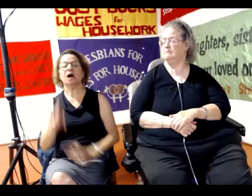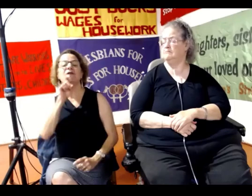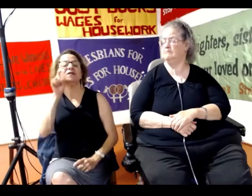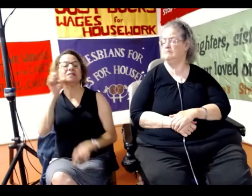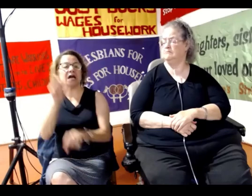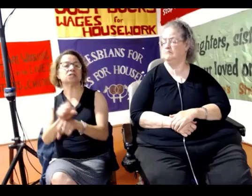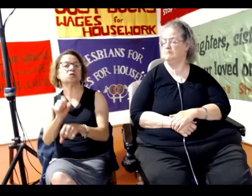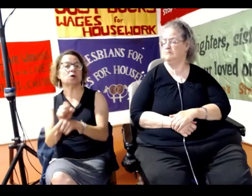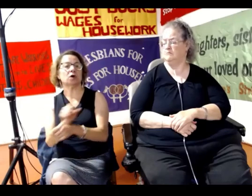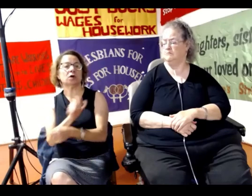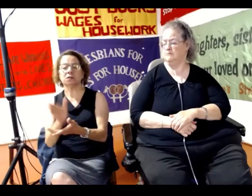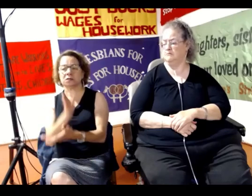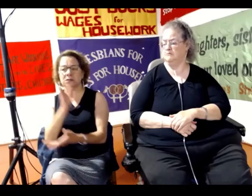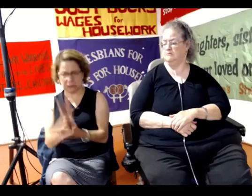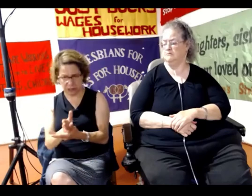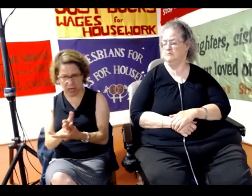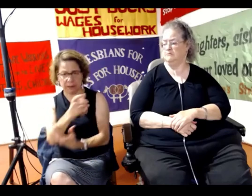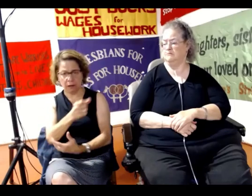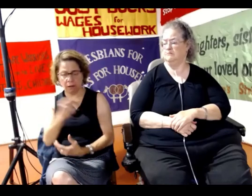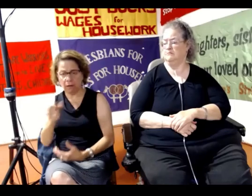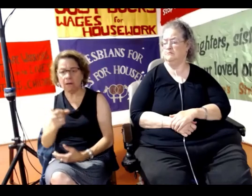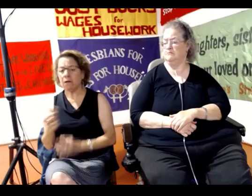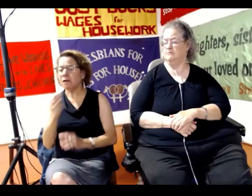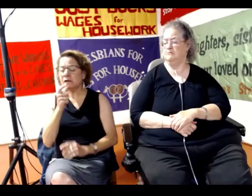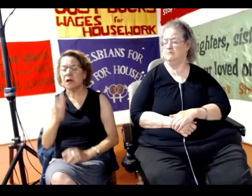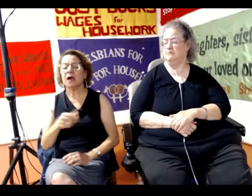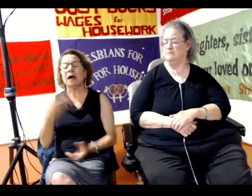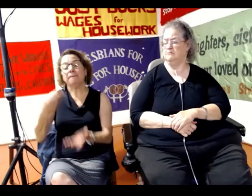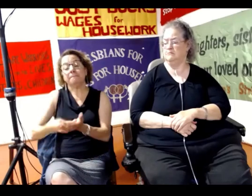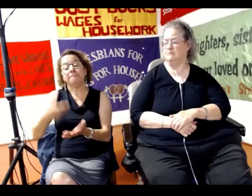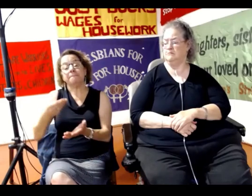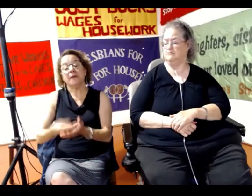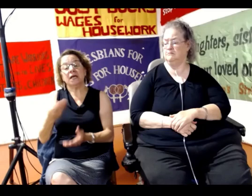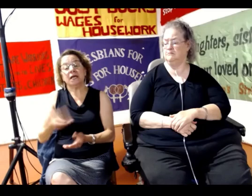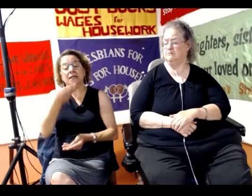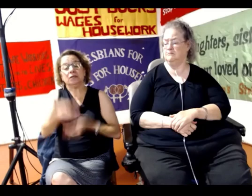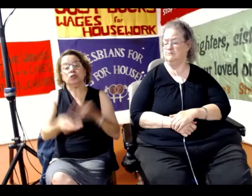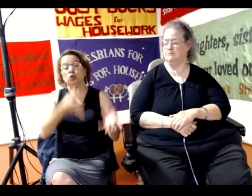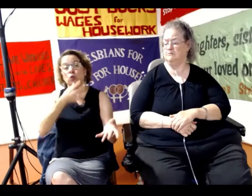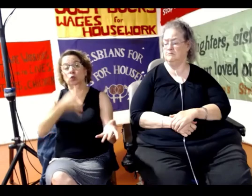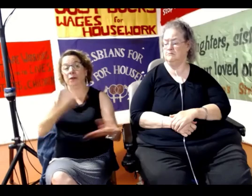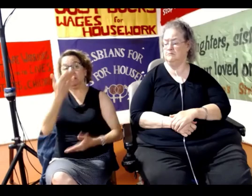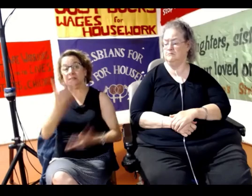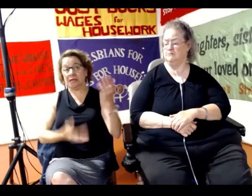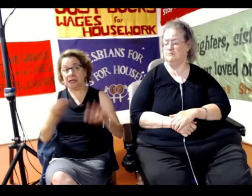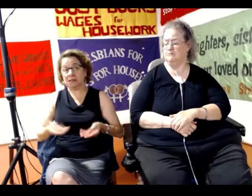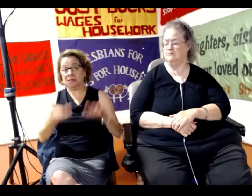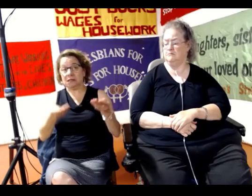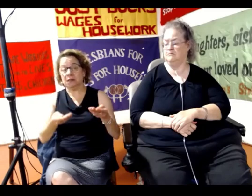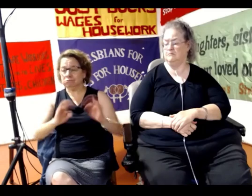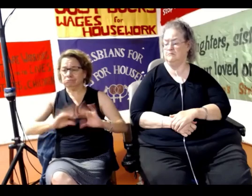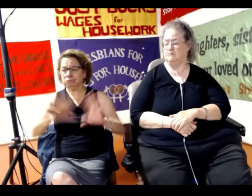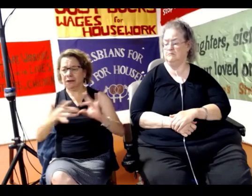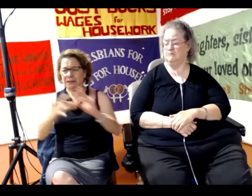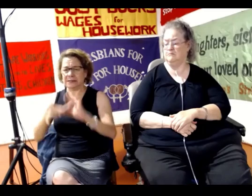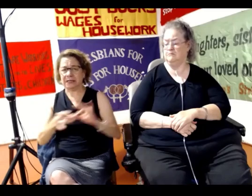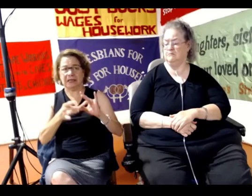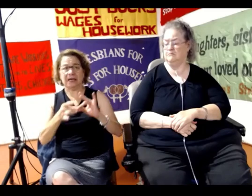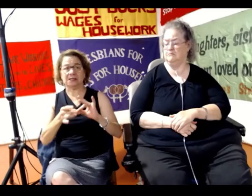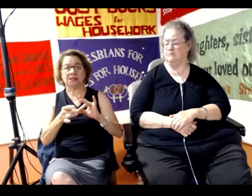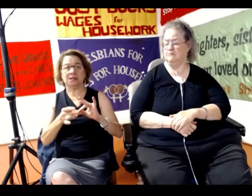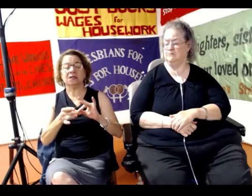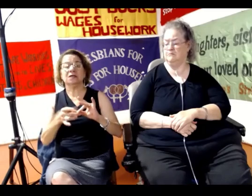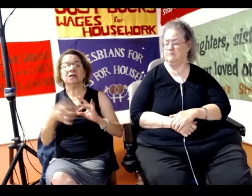work. And to get money into women's hands is a very obvious connection. If we had, we're